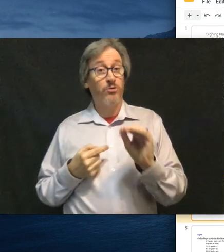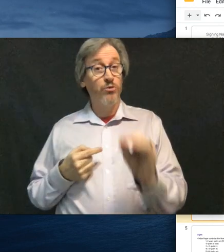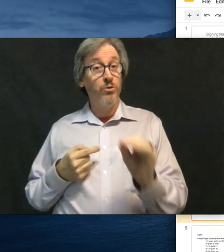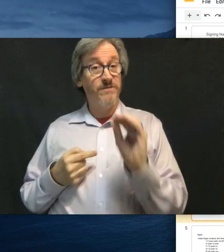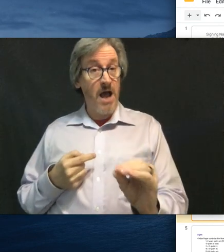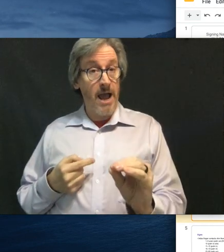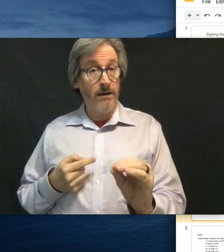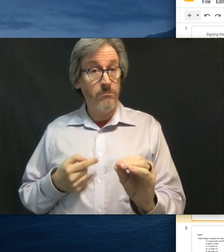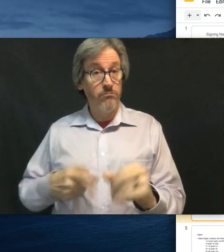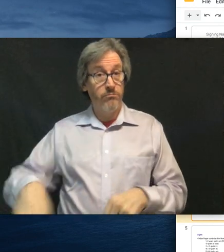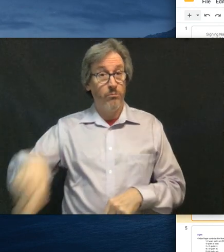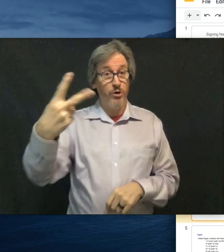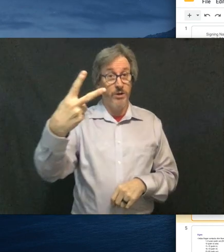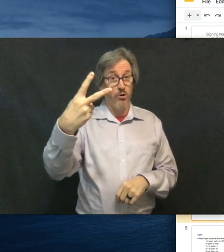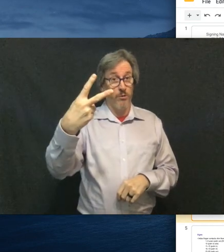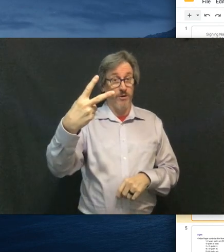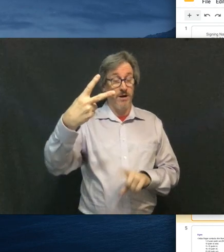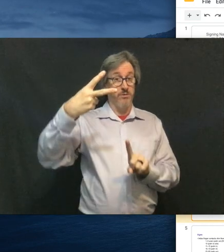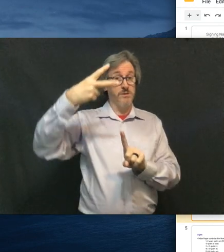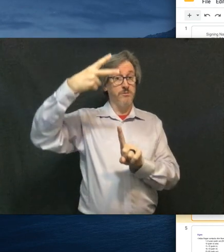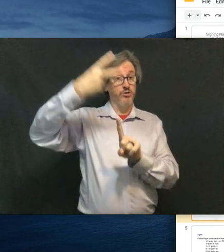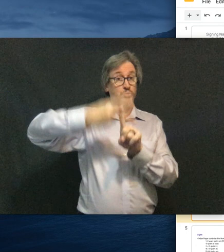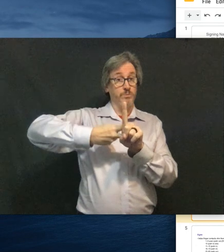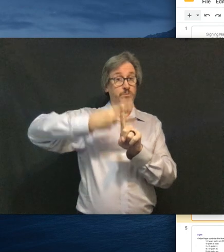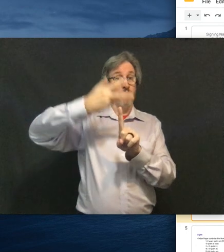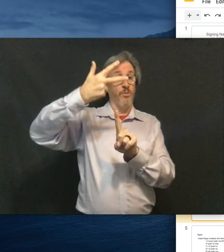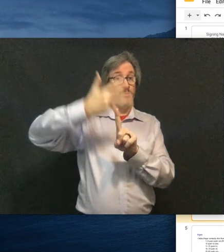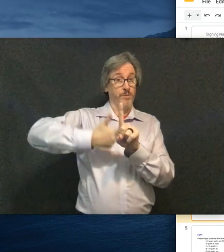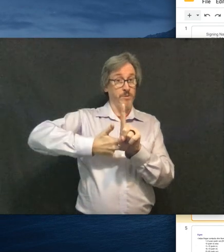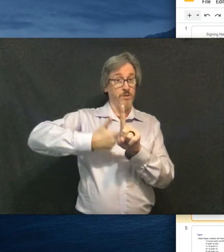talked about the rule of nine where you can incorporate numbers